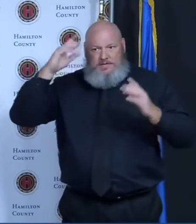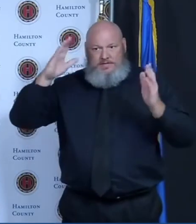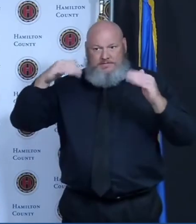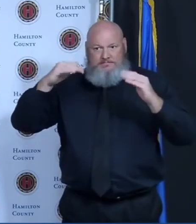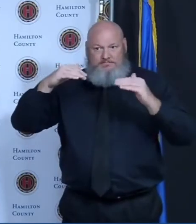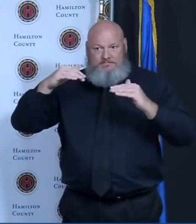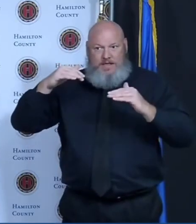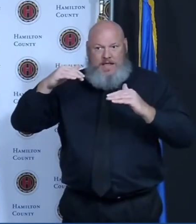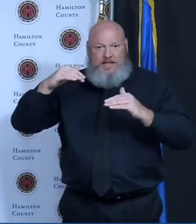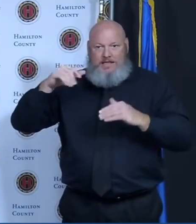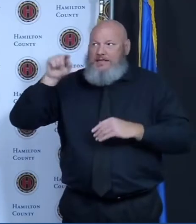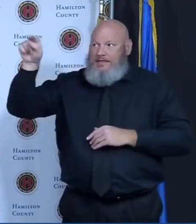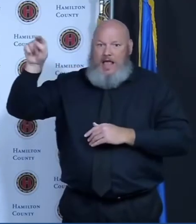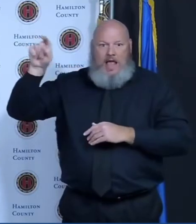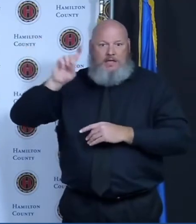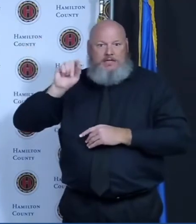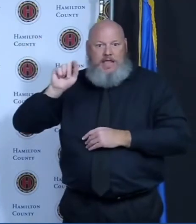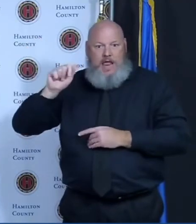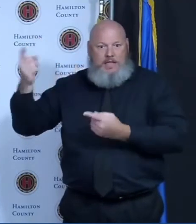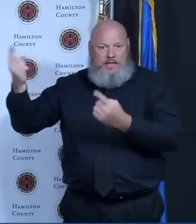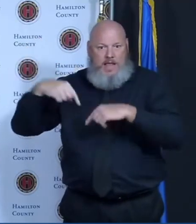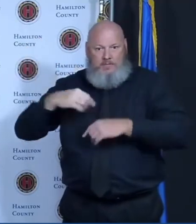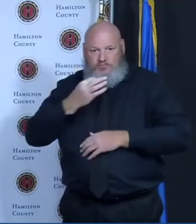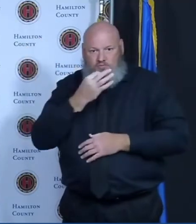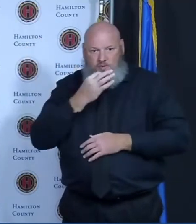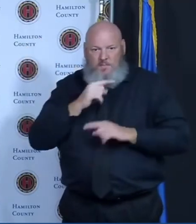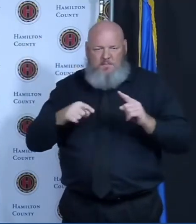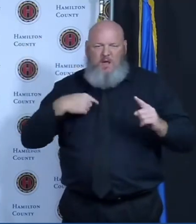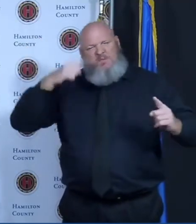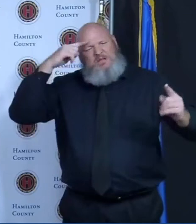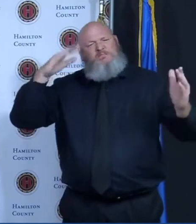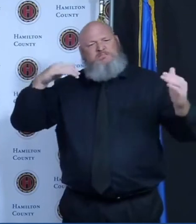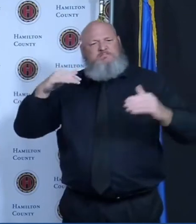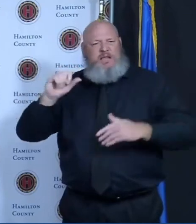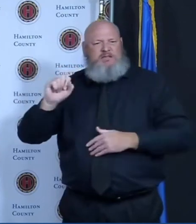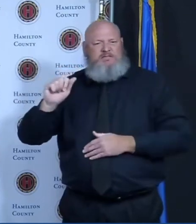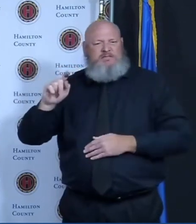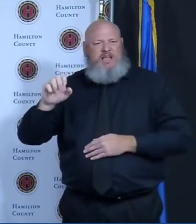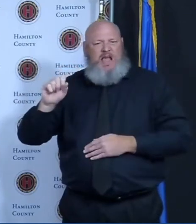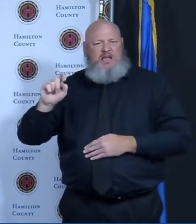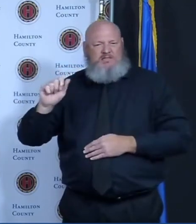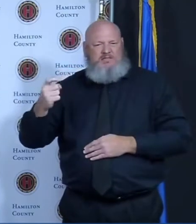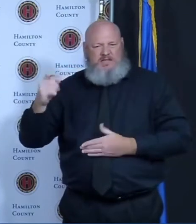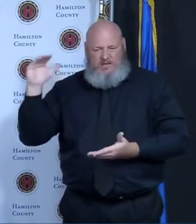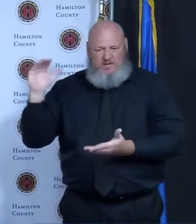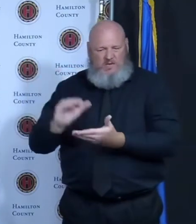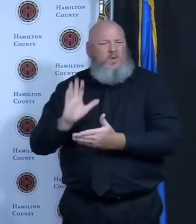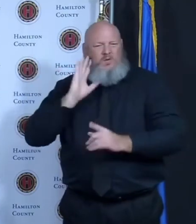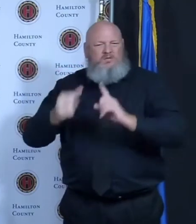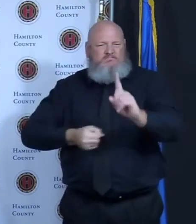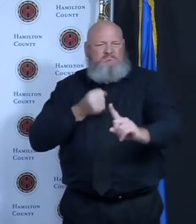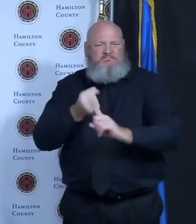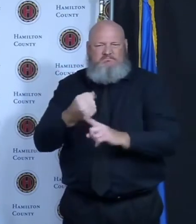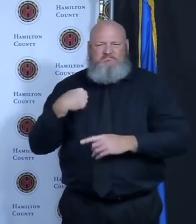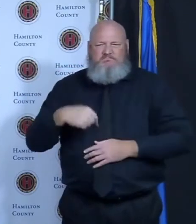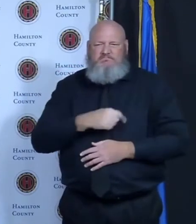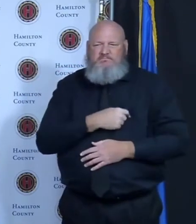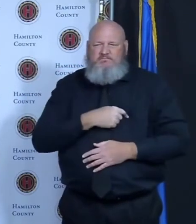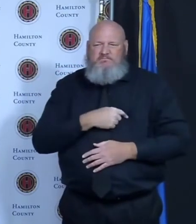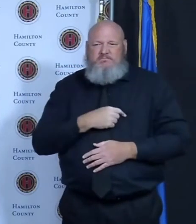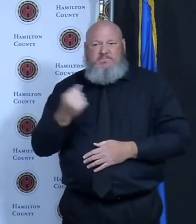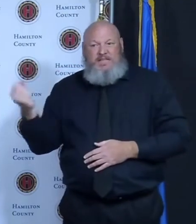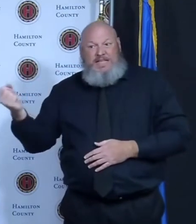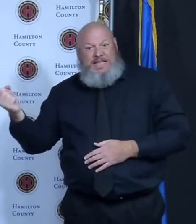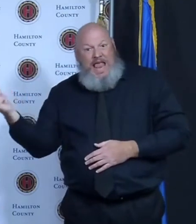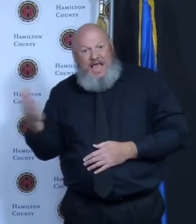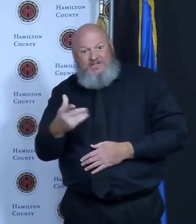casino revenues plummet. We started seeing some of our property transfer fees go down. But the big hit will come